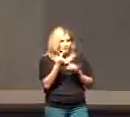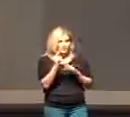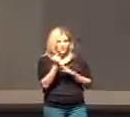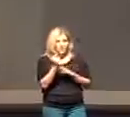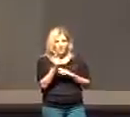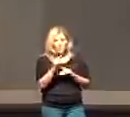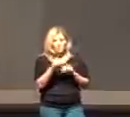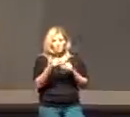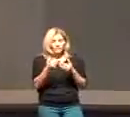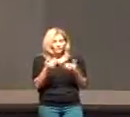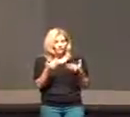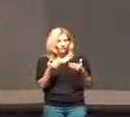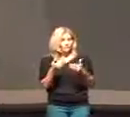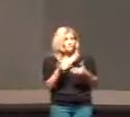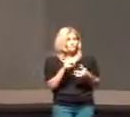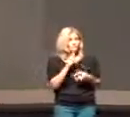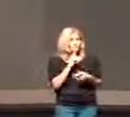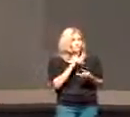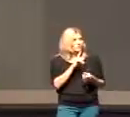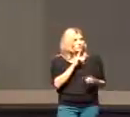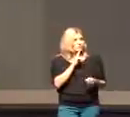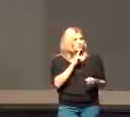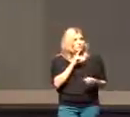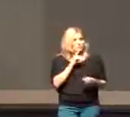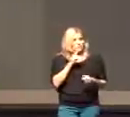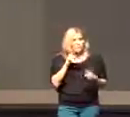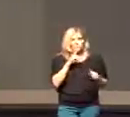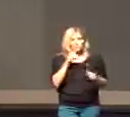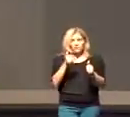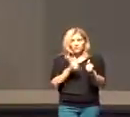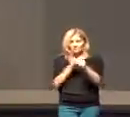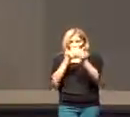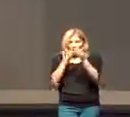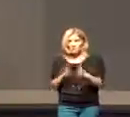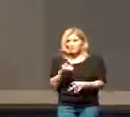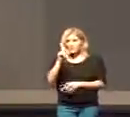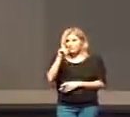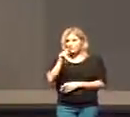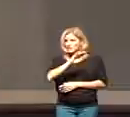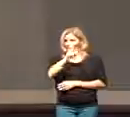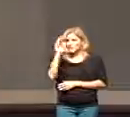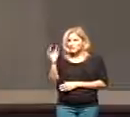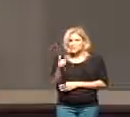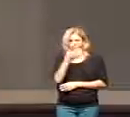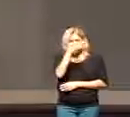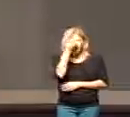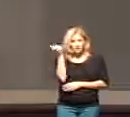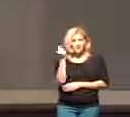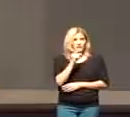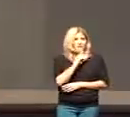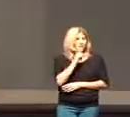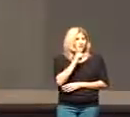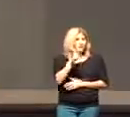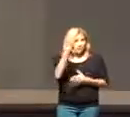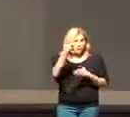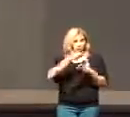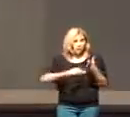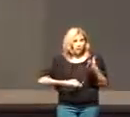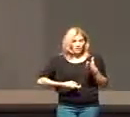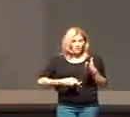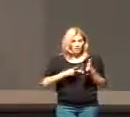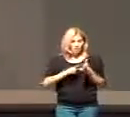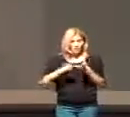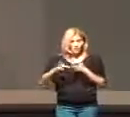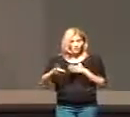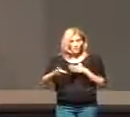But before we can truly be a radically sold-out follower of Jesus, we must never forget that the ultimate cost was,